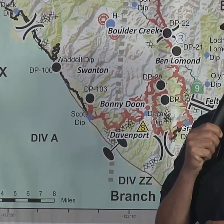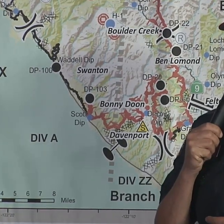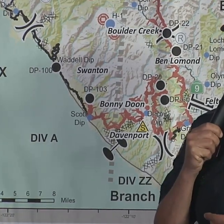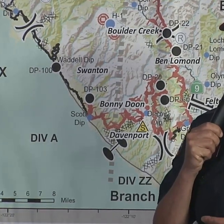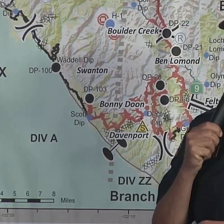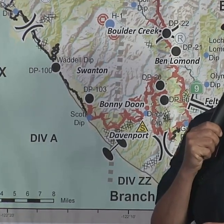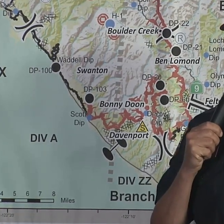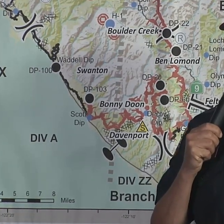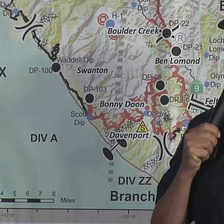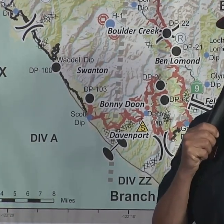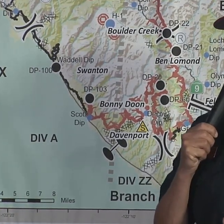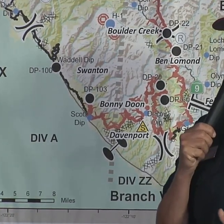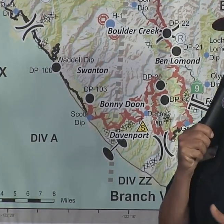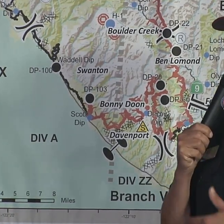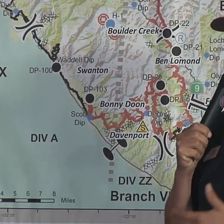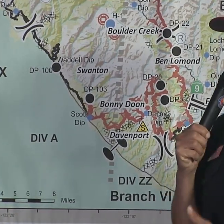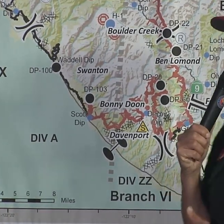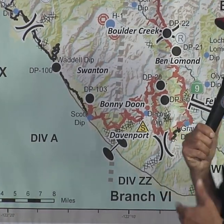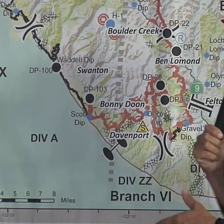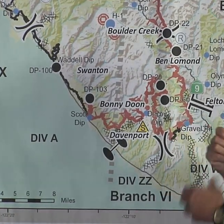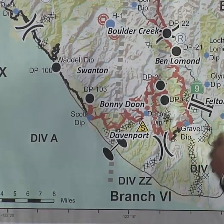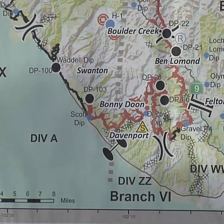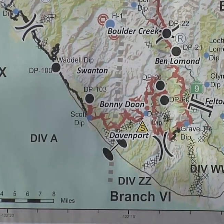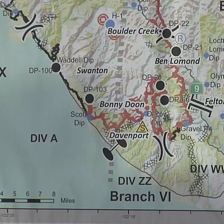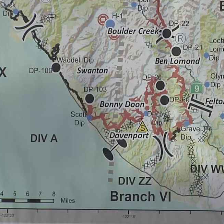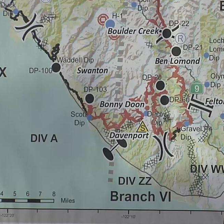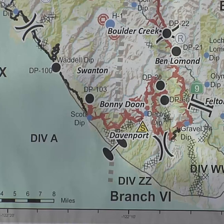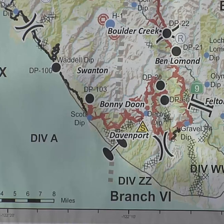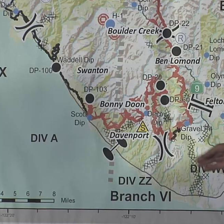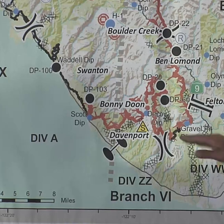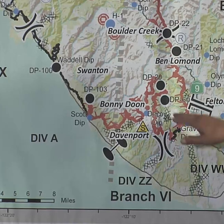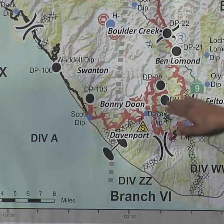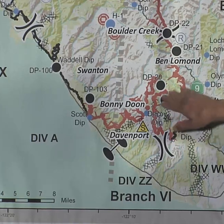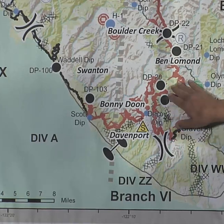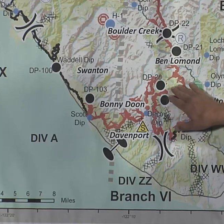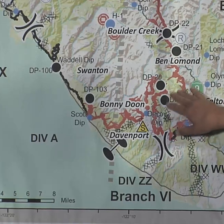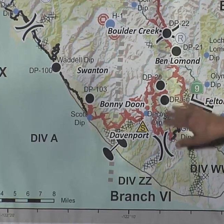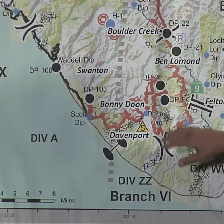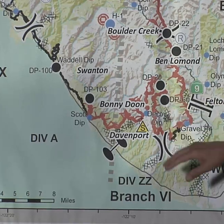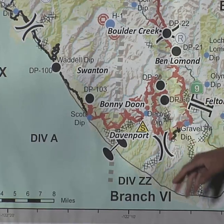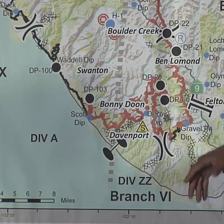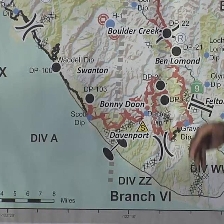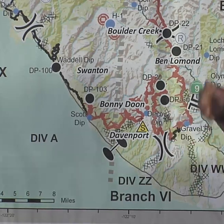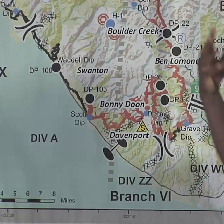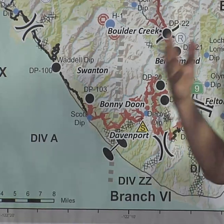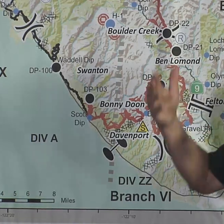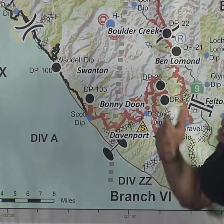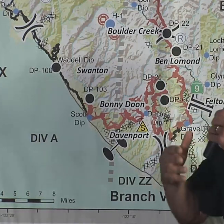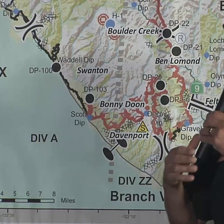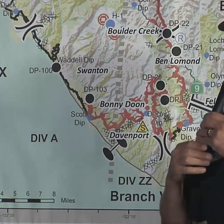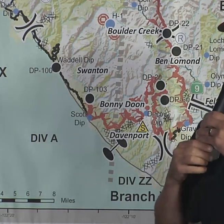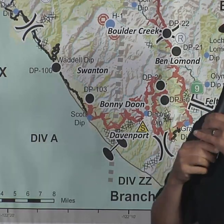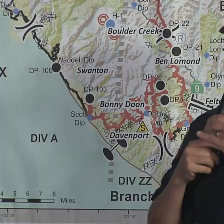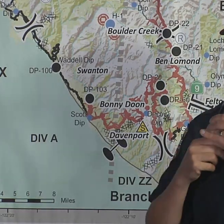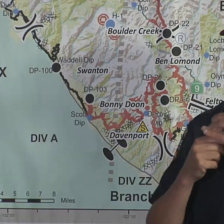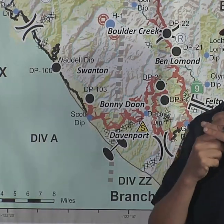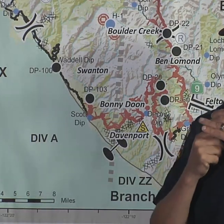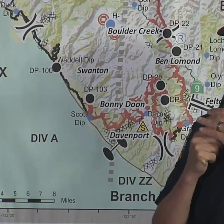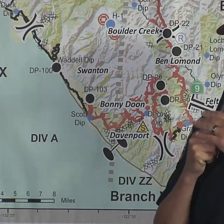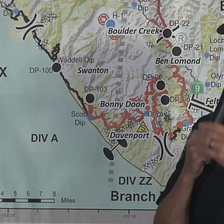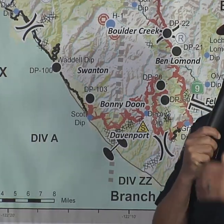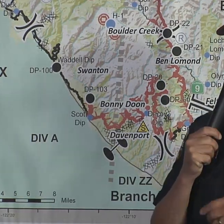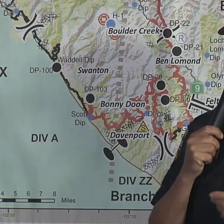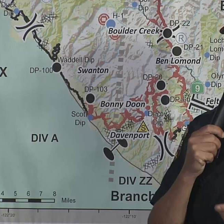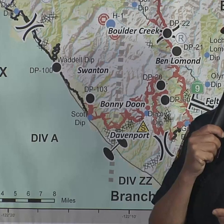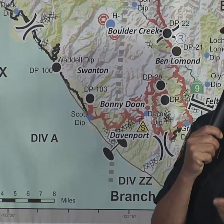have not an effective burn, so we want to make sure it's effective and efficient, and that'll continue today, so it will produce smoke. Yesterday